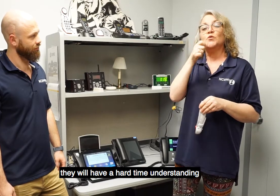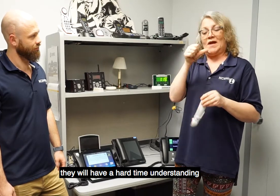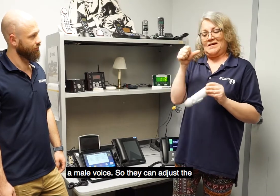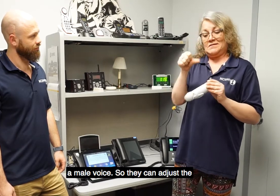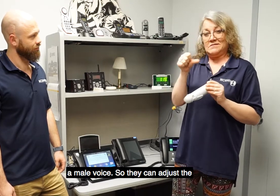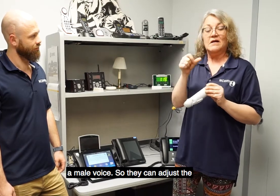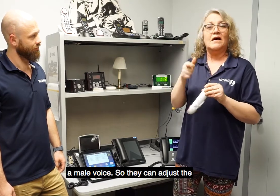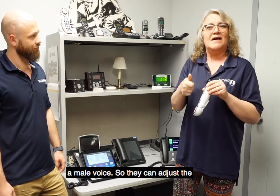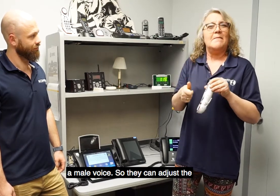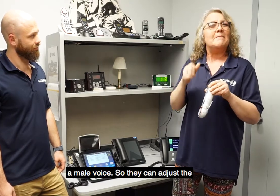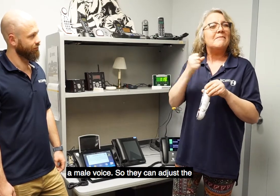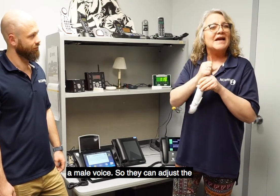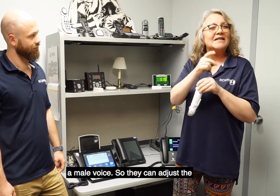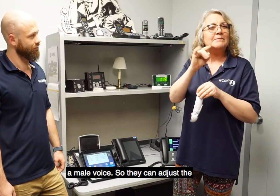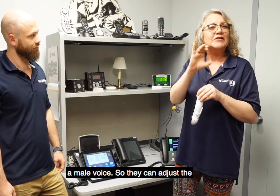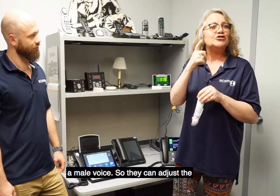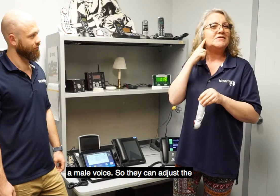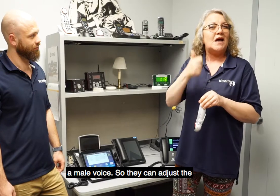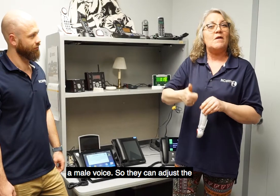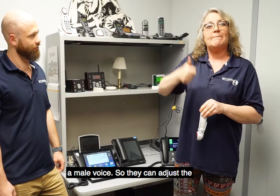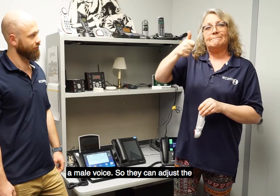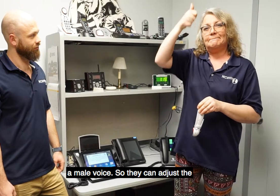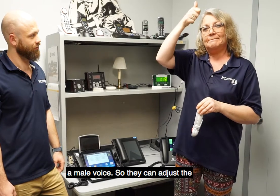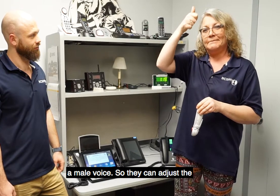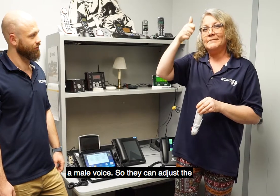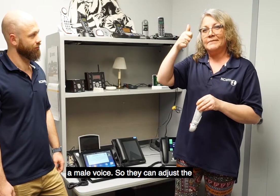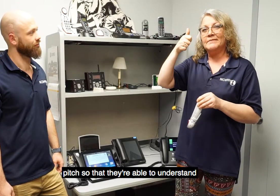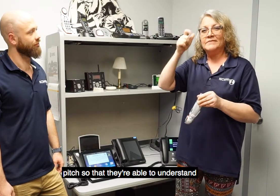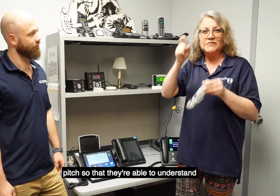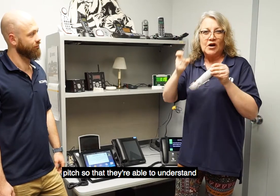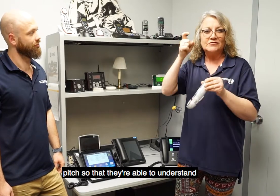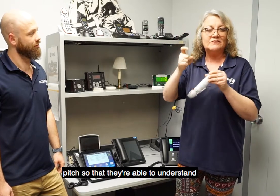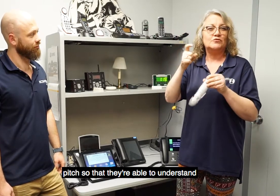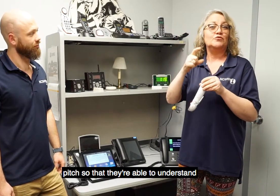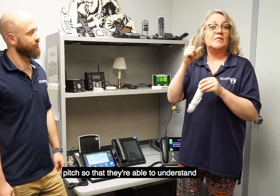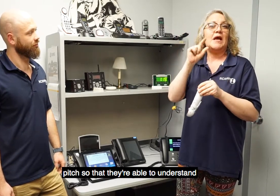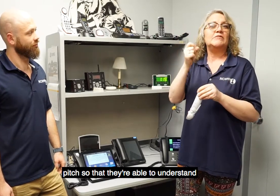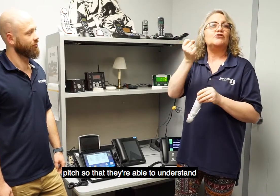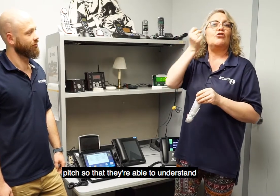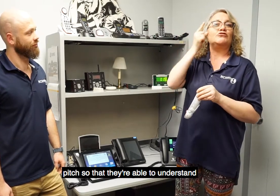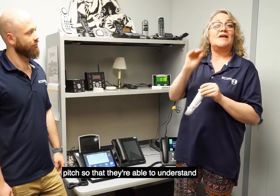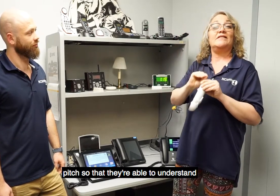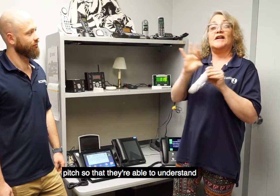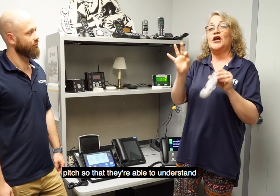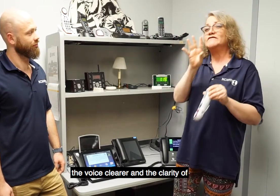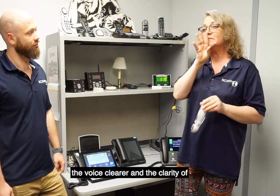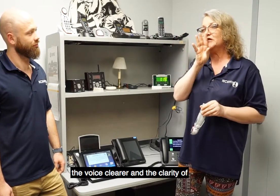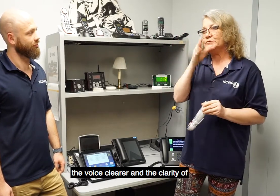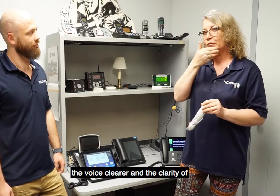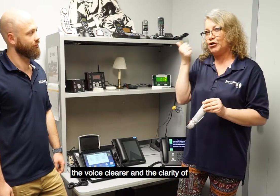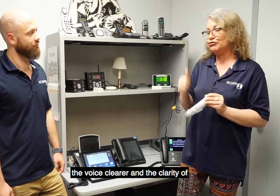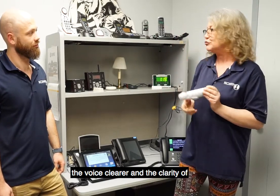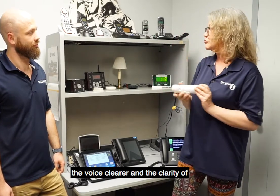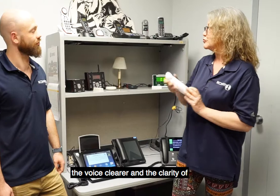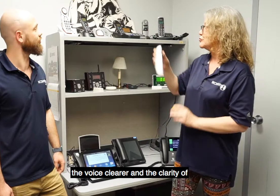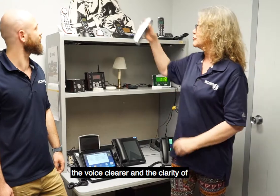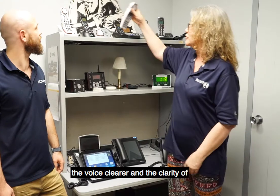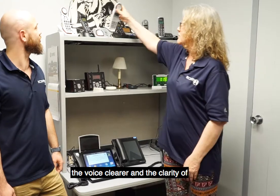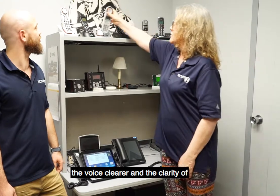a male voice. So they can adjust the pitch so that they're able to understand the voice clearer and the clarity of